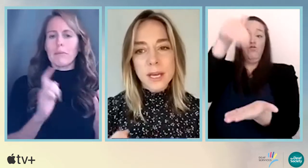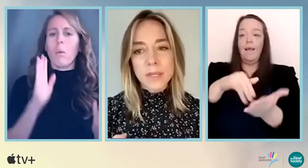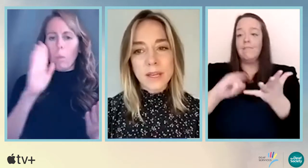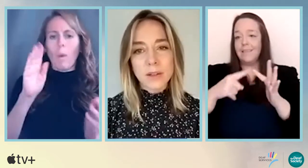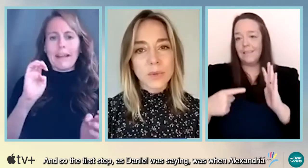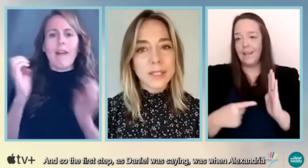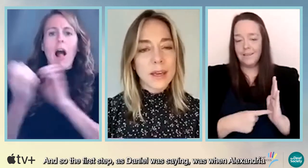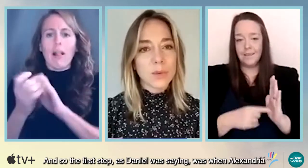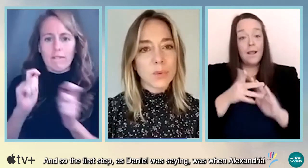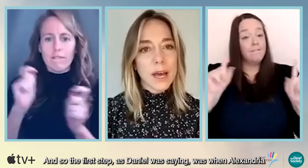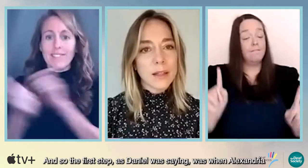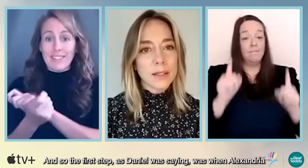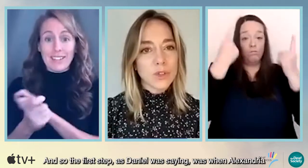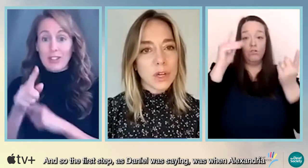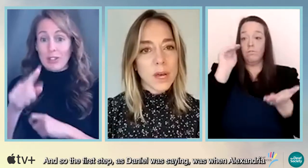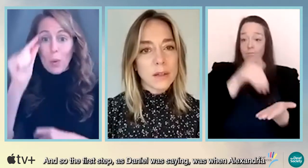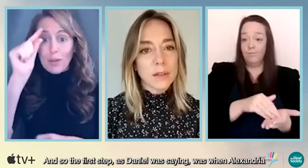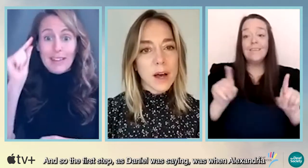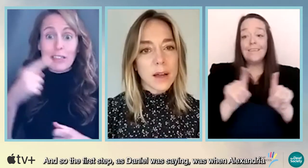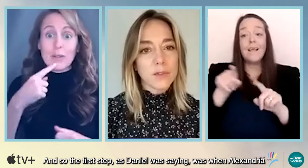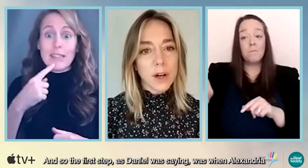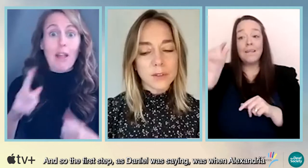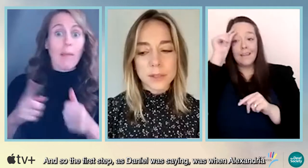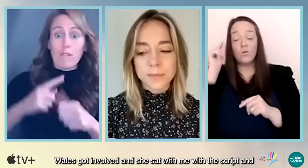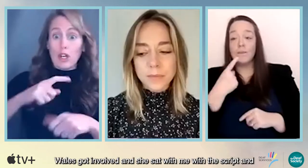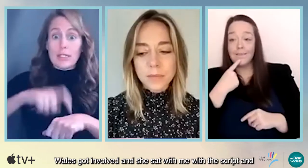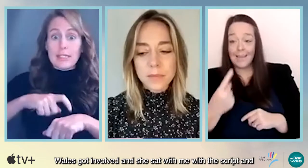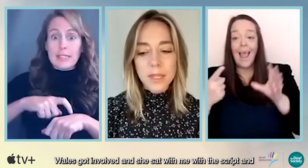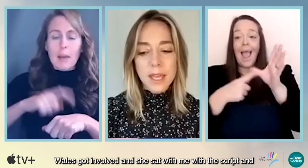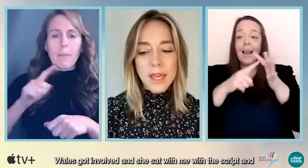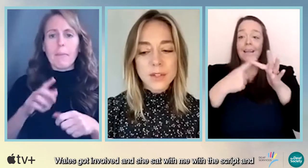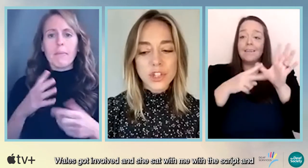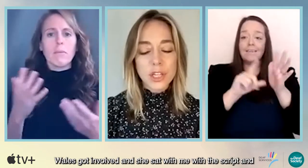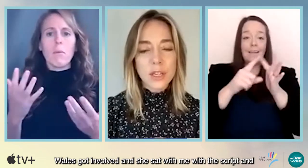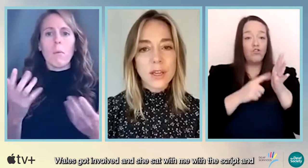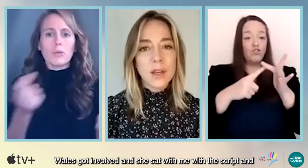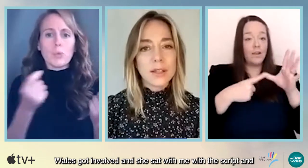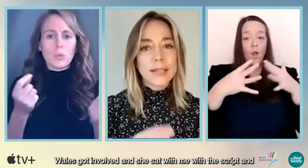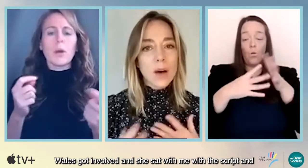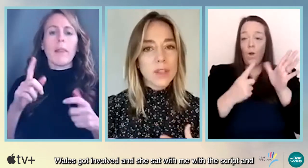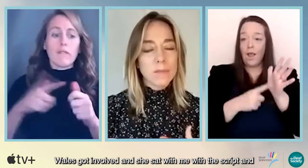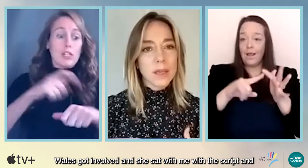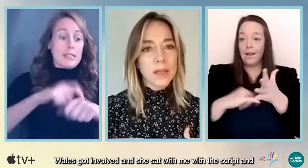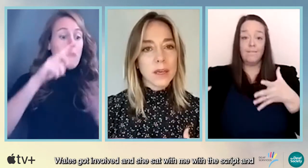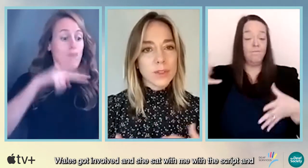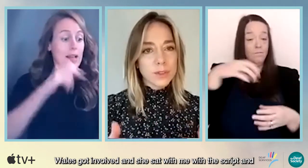first step, as Daniel was saying, was when Alexandria Wales got involved and she sat with me with the